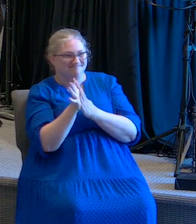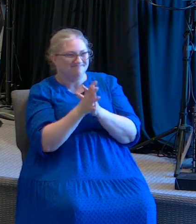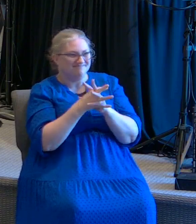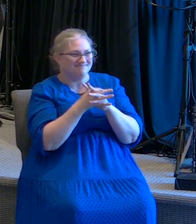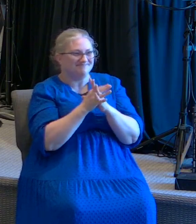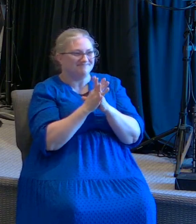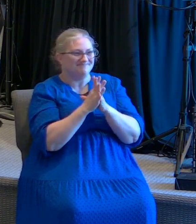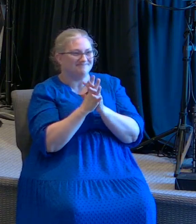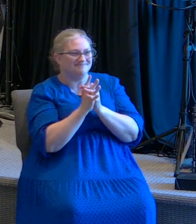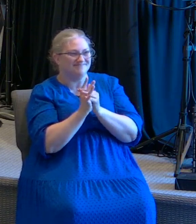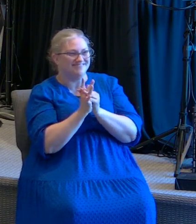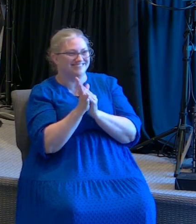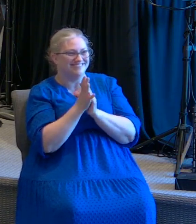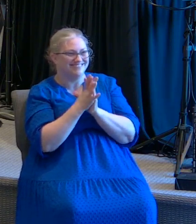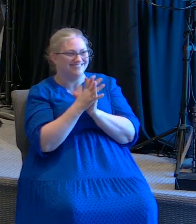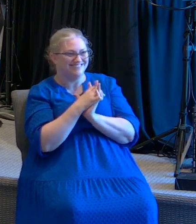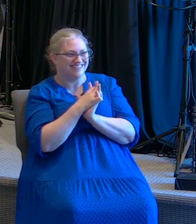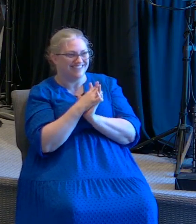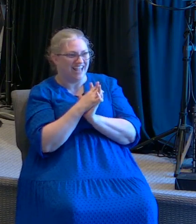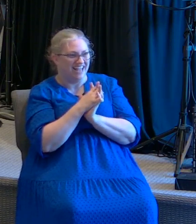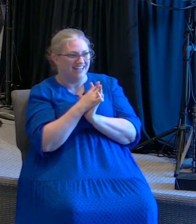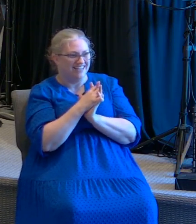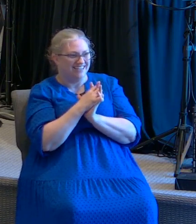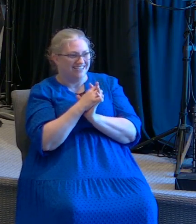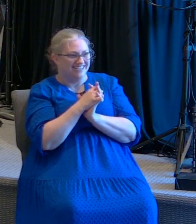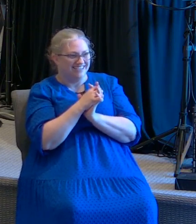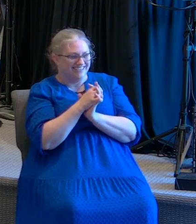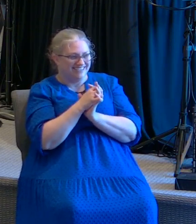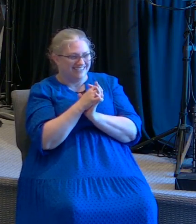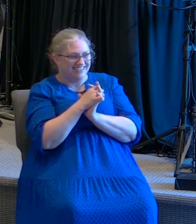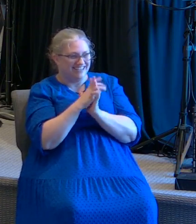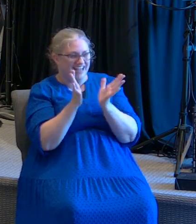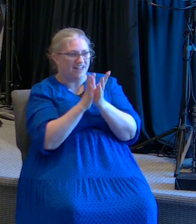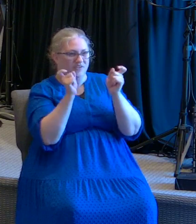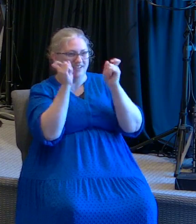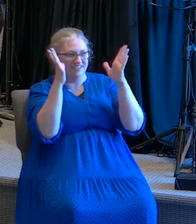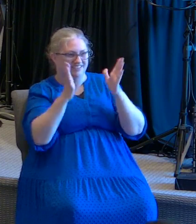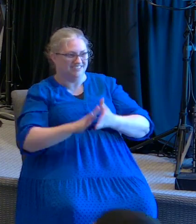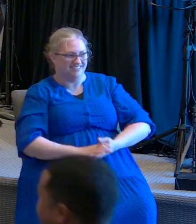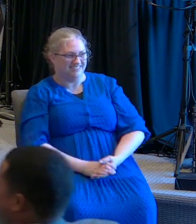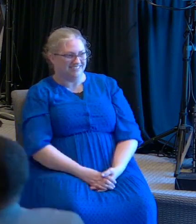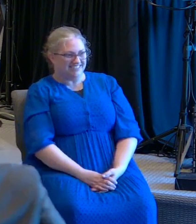Bendito es el nombre. Aleluya. Aleluya.